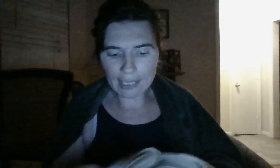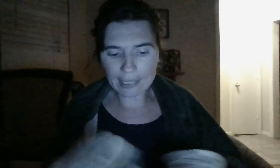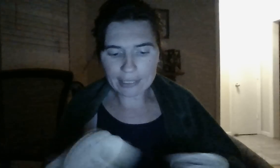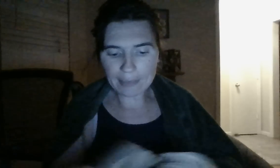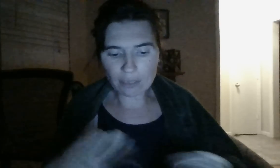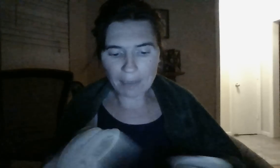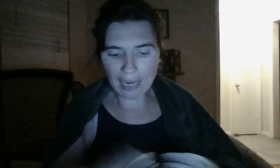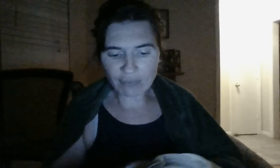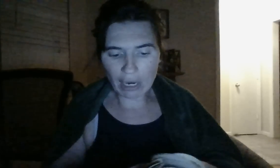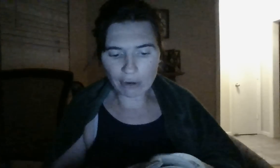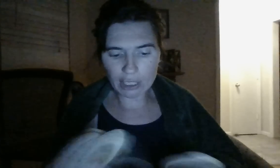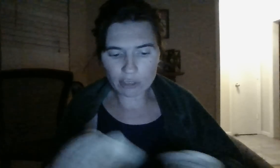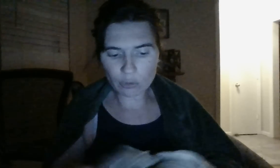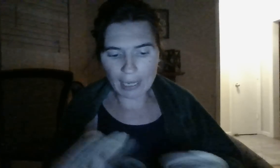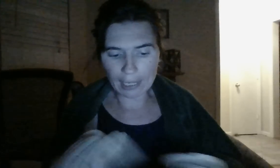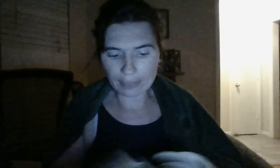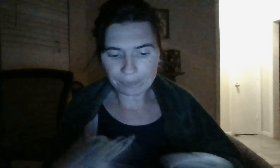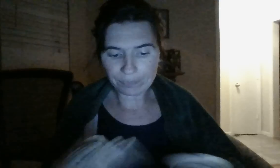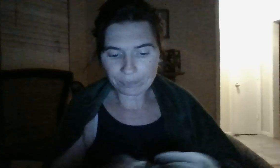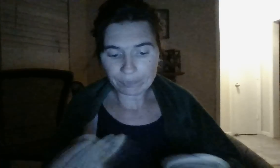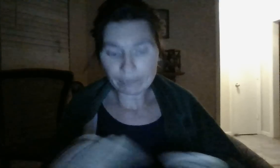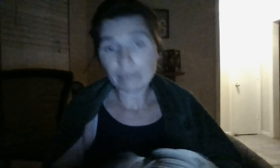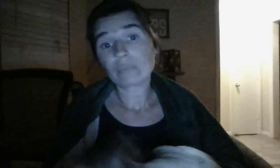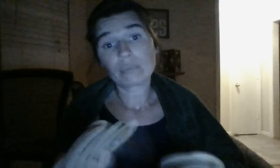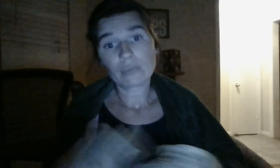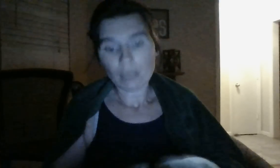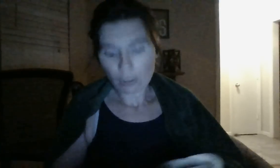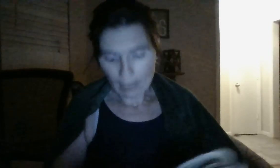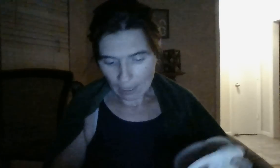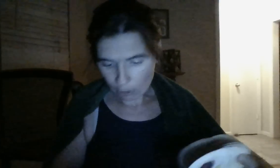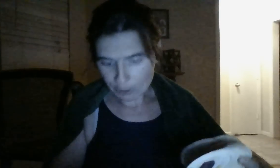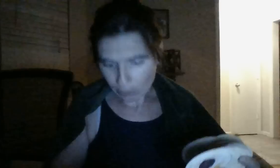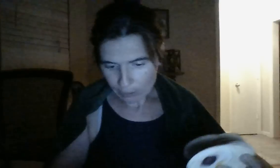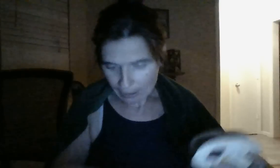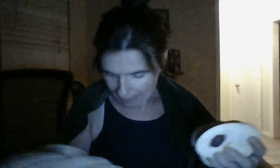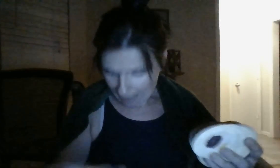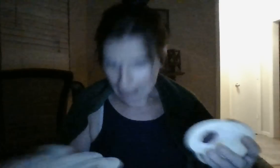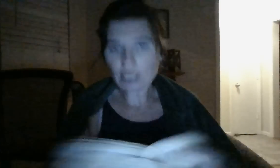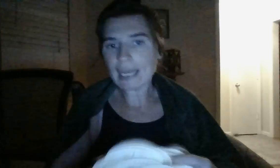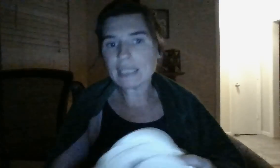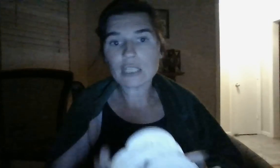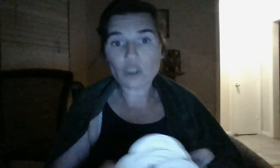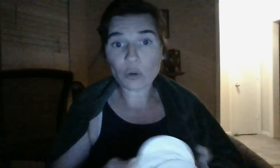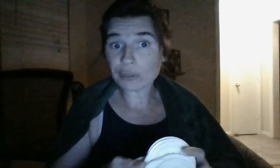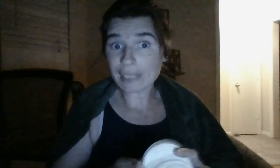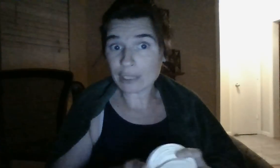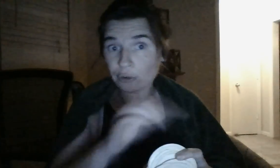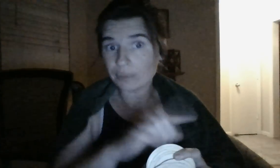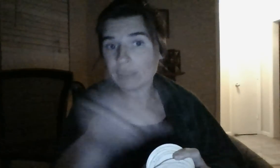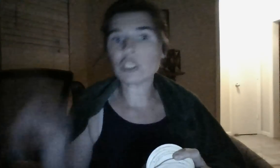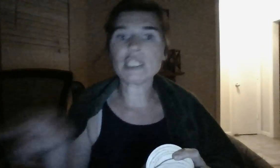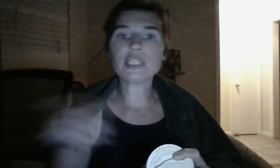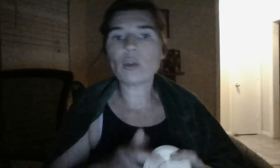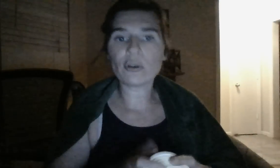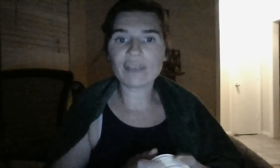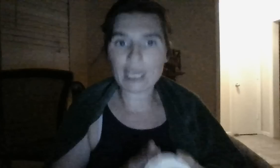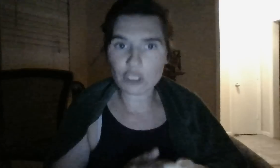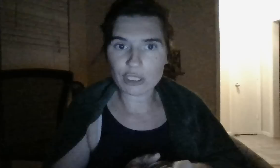it, and it's about to backfire in a huge way. Okay. I heard still, to this day, she has not told her sister that she stole her vacation